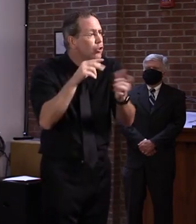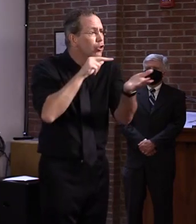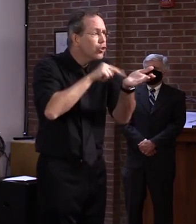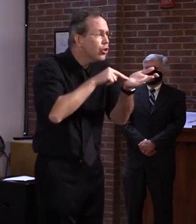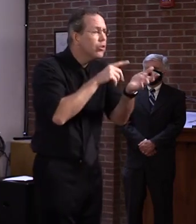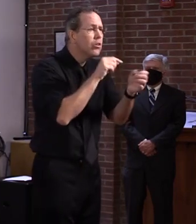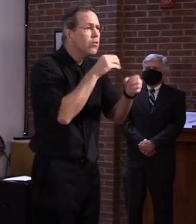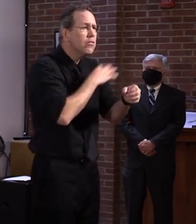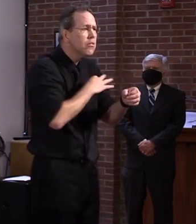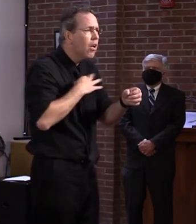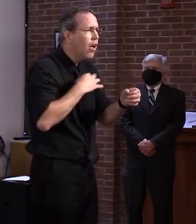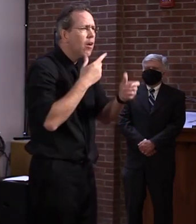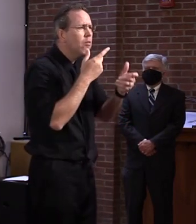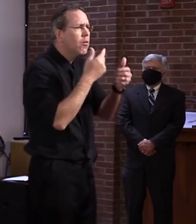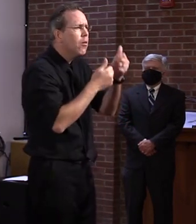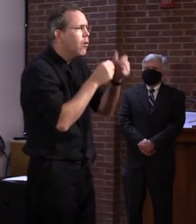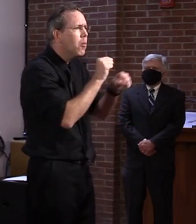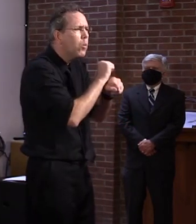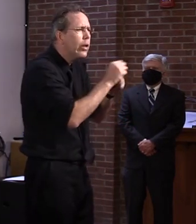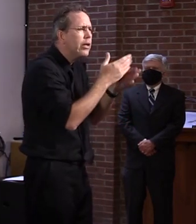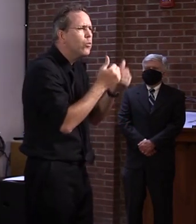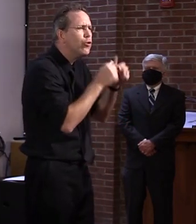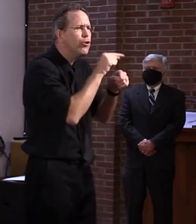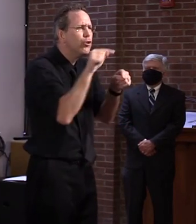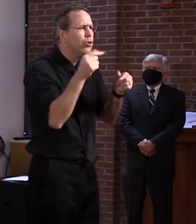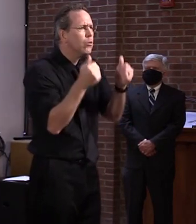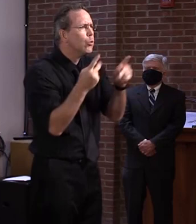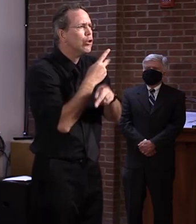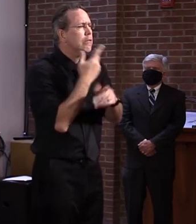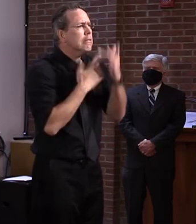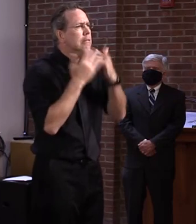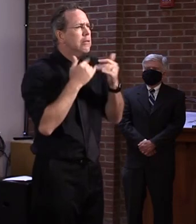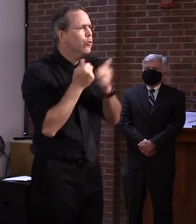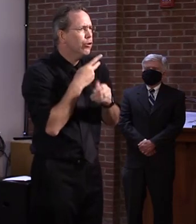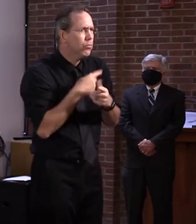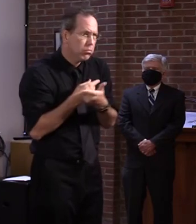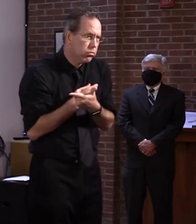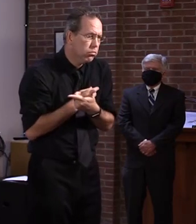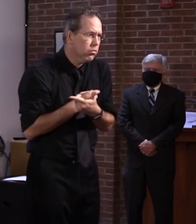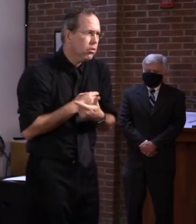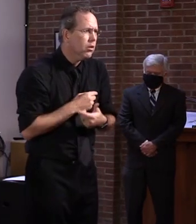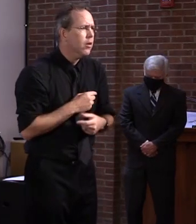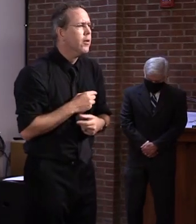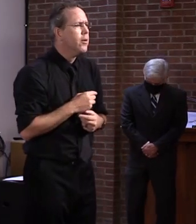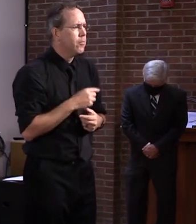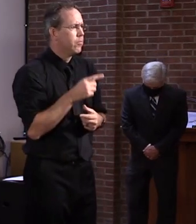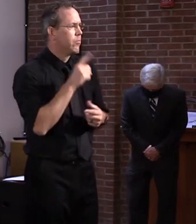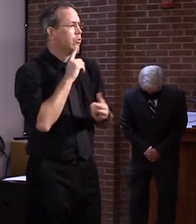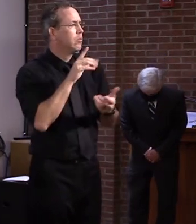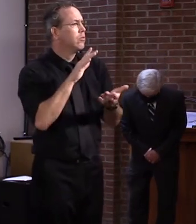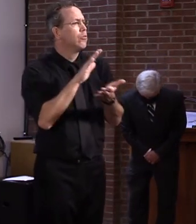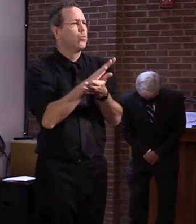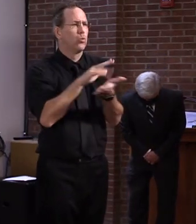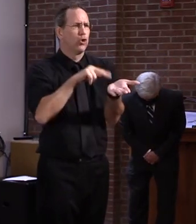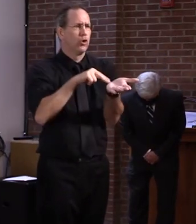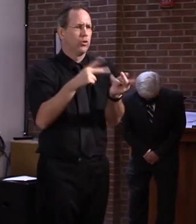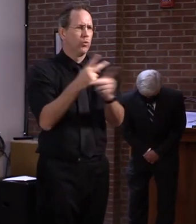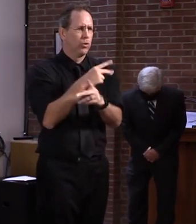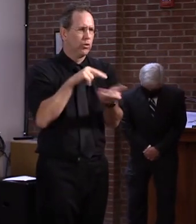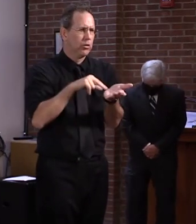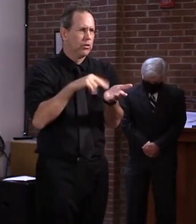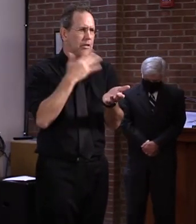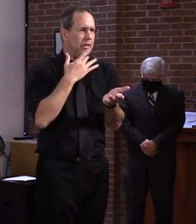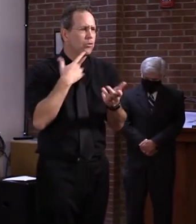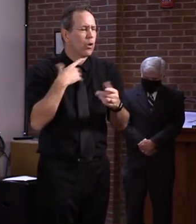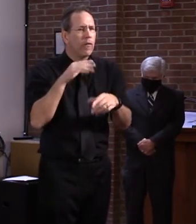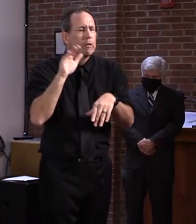are working with Department of Health to, uh, reach out to, uh, private nurses that might be available to augment our school staff. Uh, but in terms of